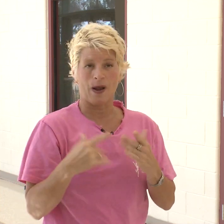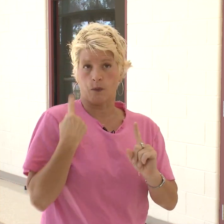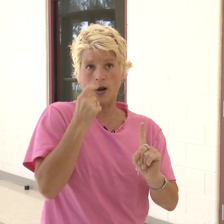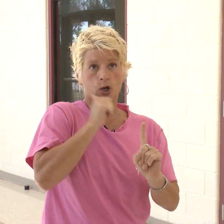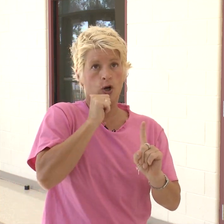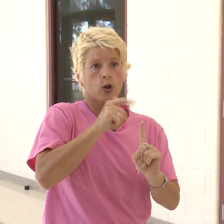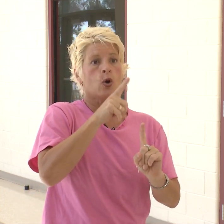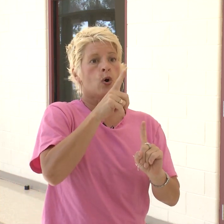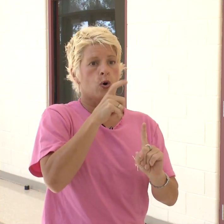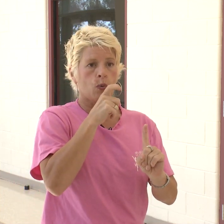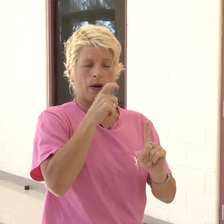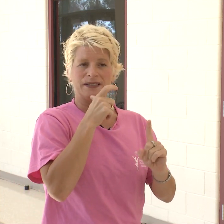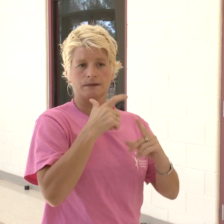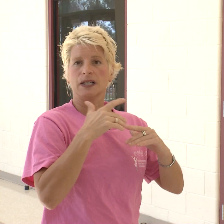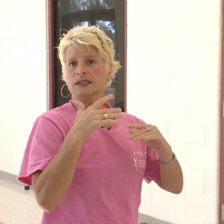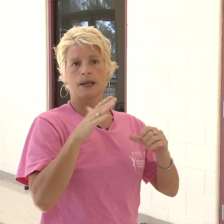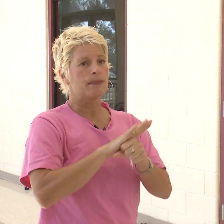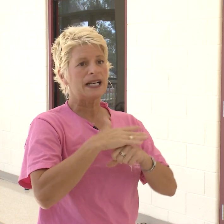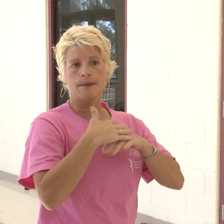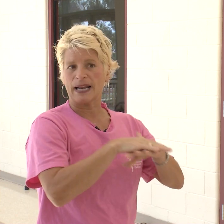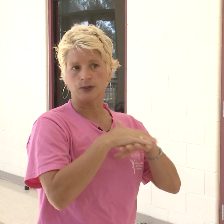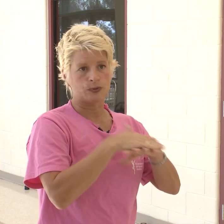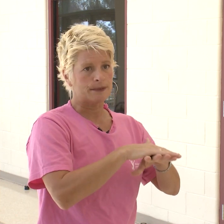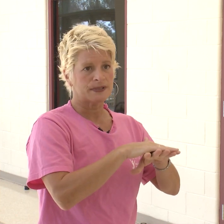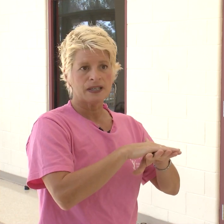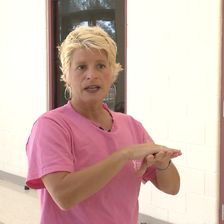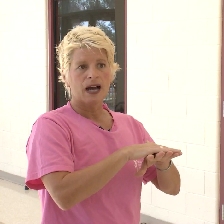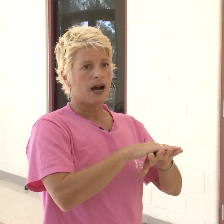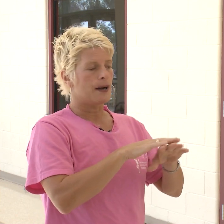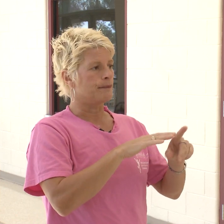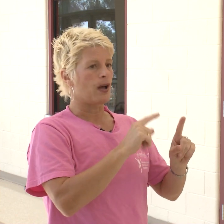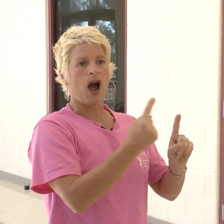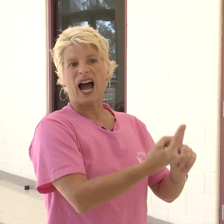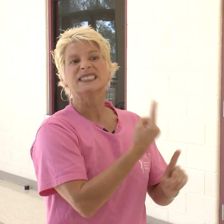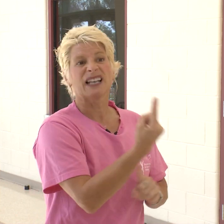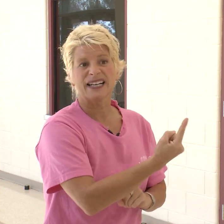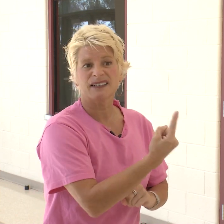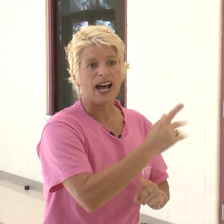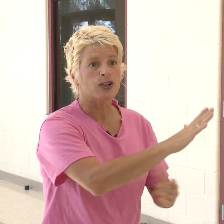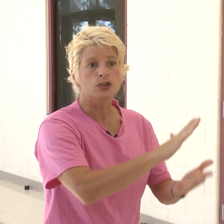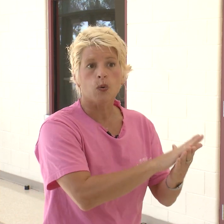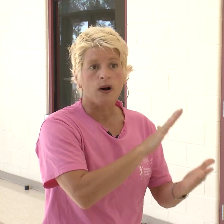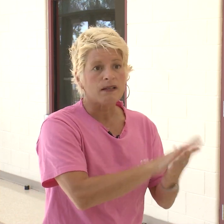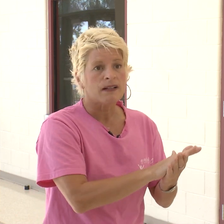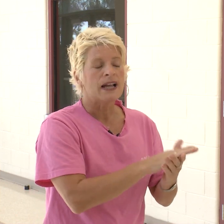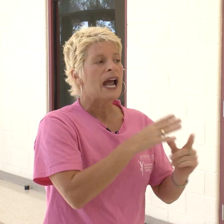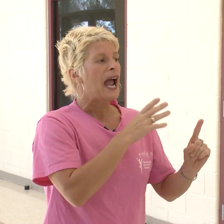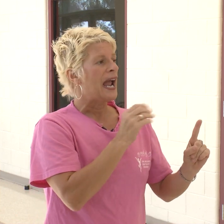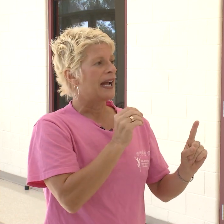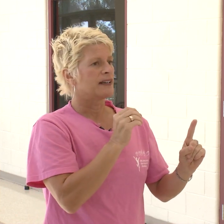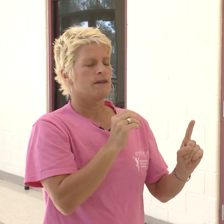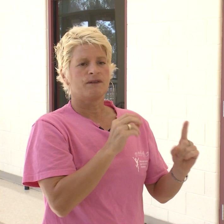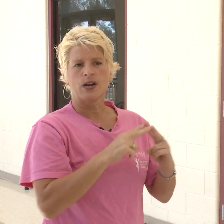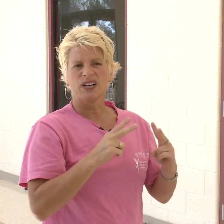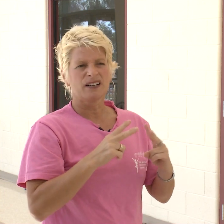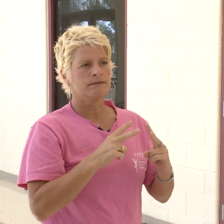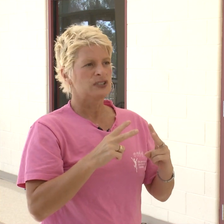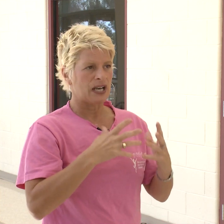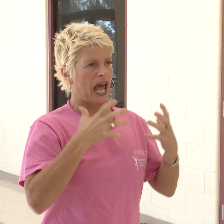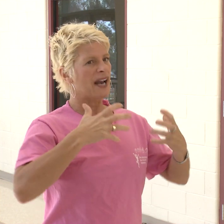We have one girl who was completely mainstream, isolated at her school, and very, she had a lot